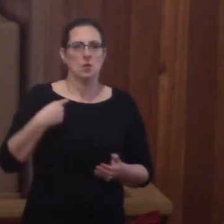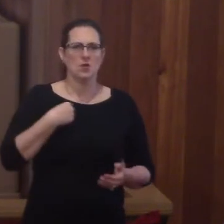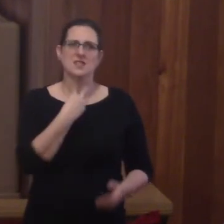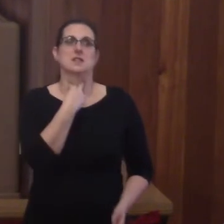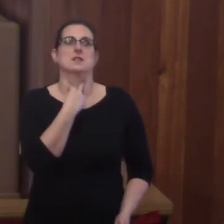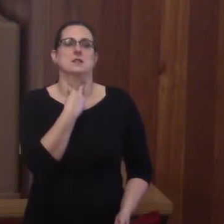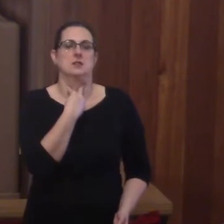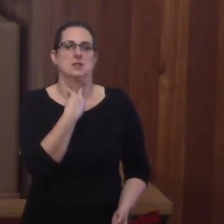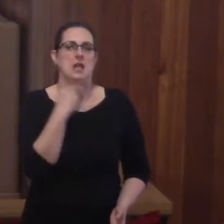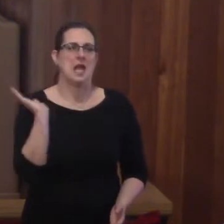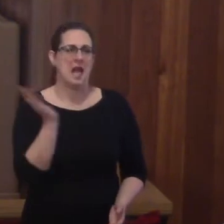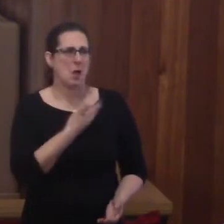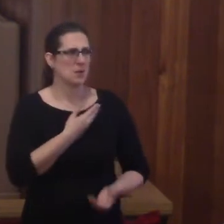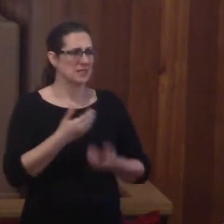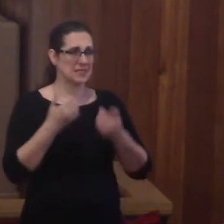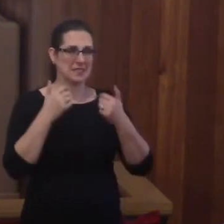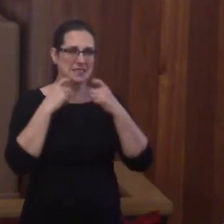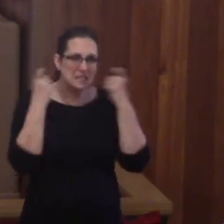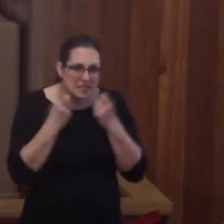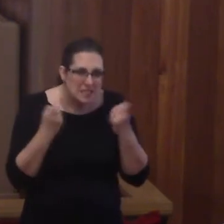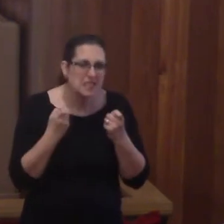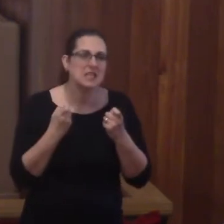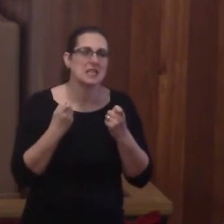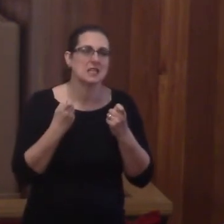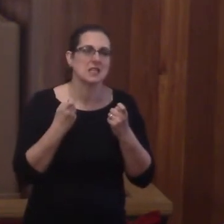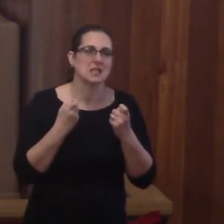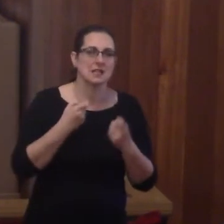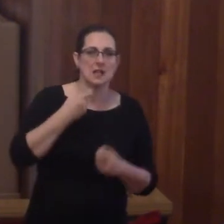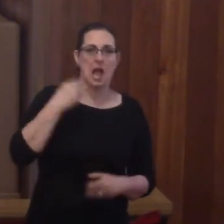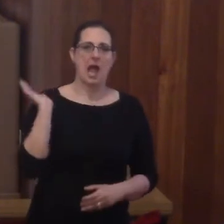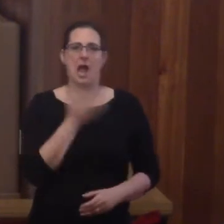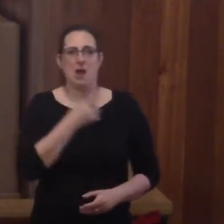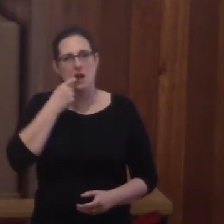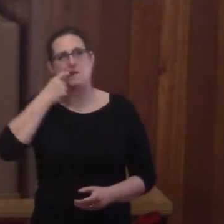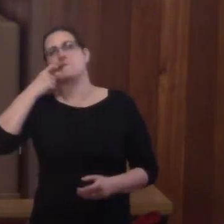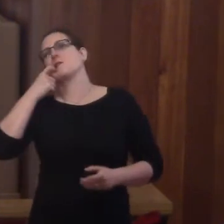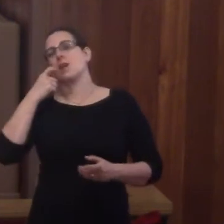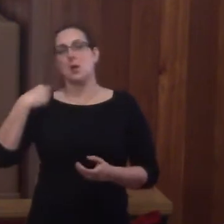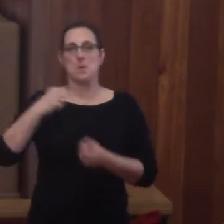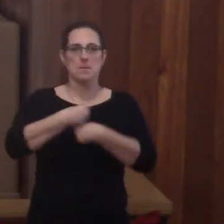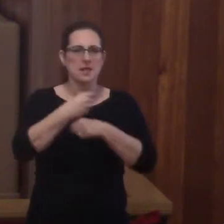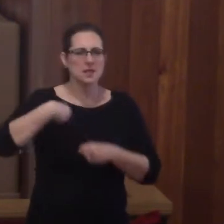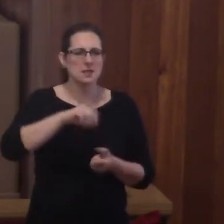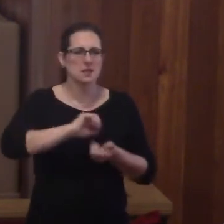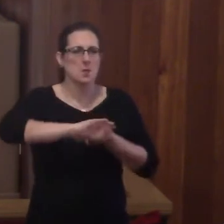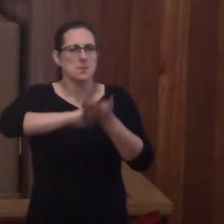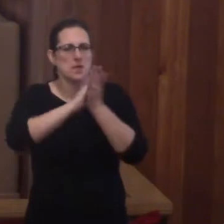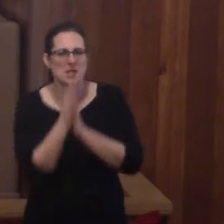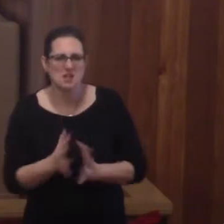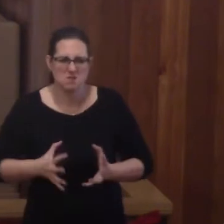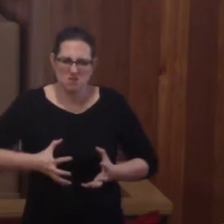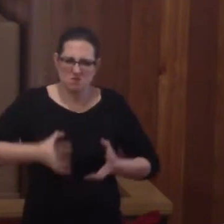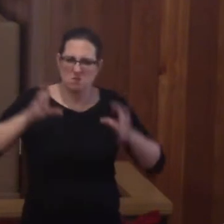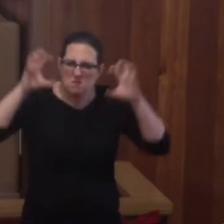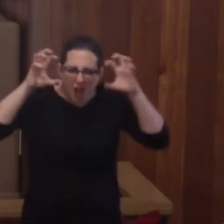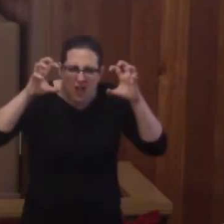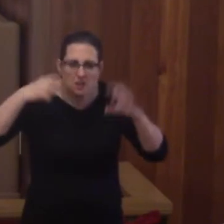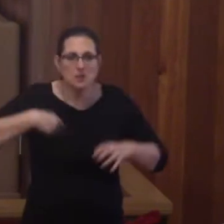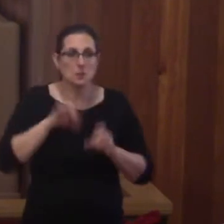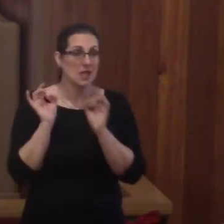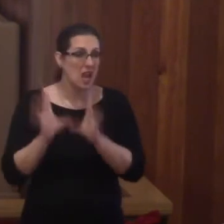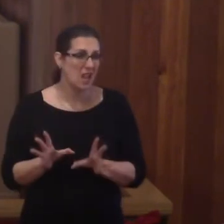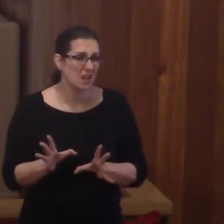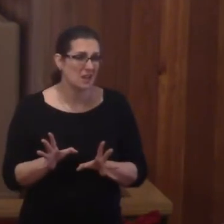stuck in our sin, caught in our addictions that turn us into the monsters that we hate.